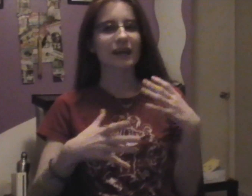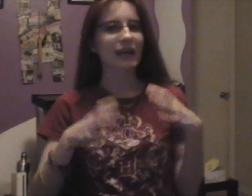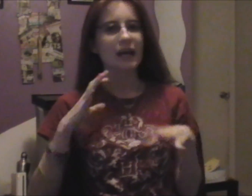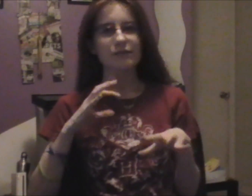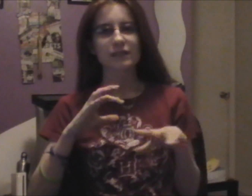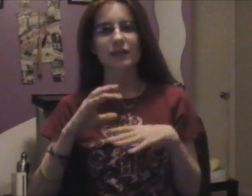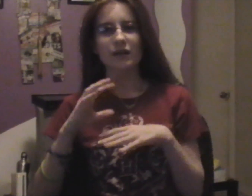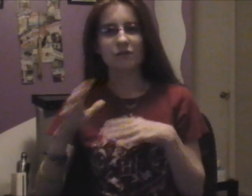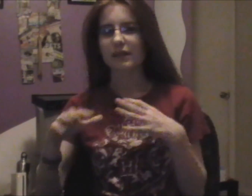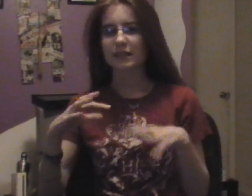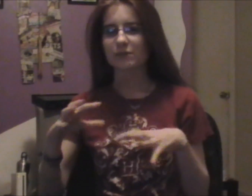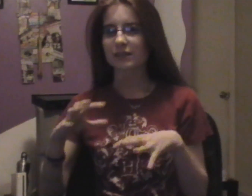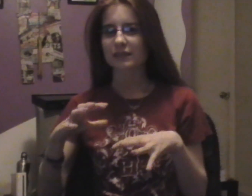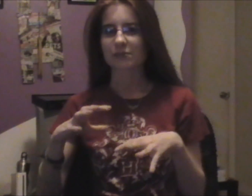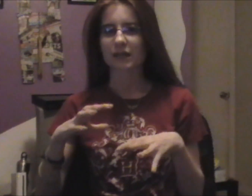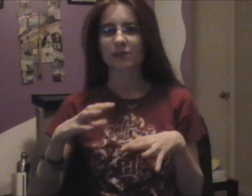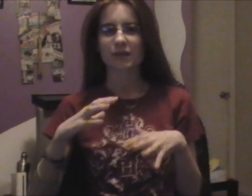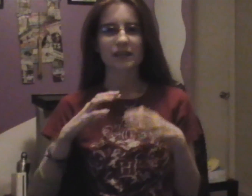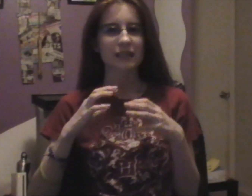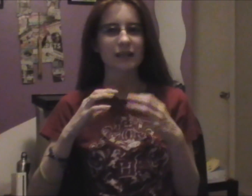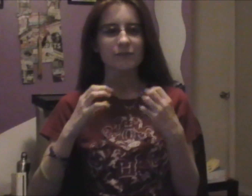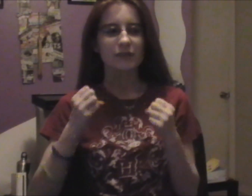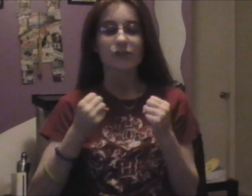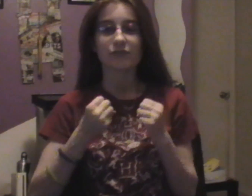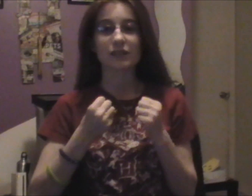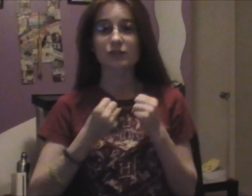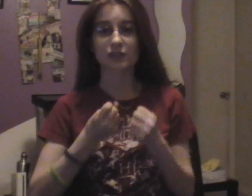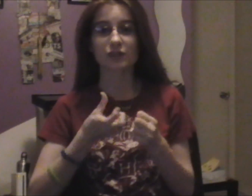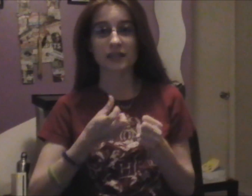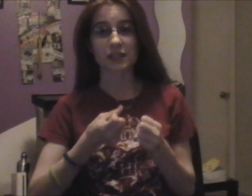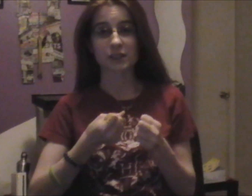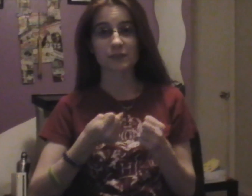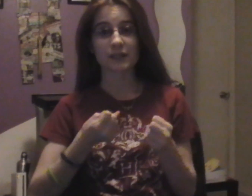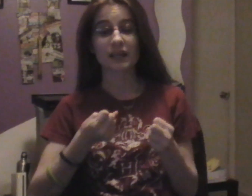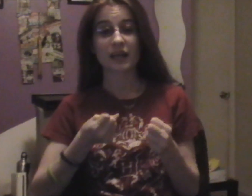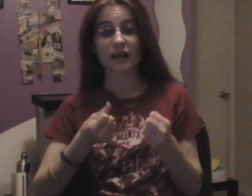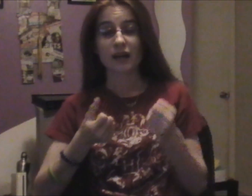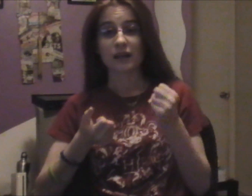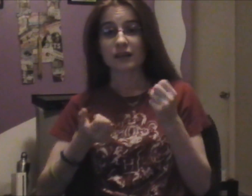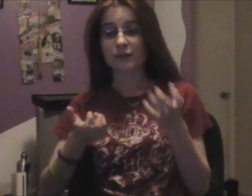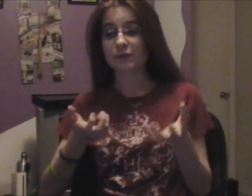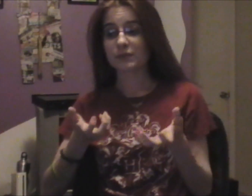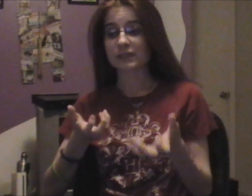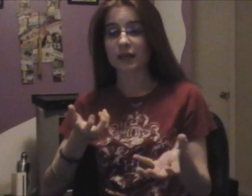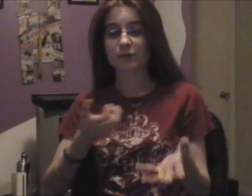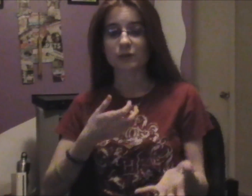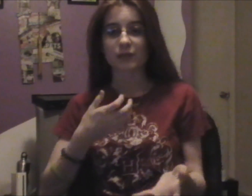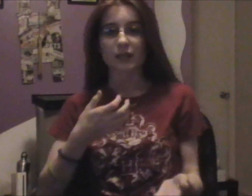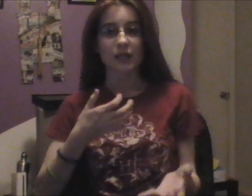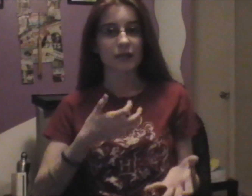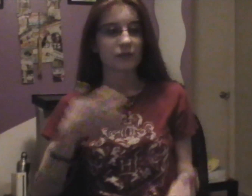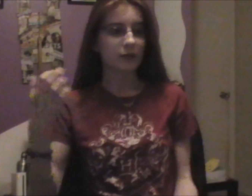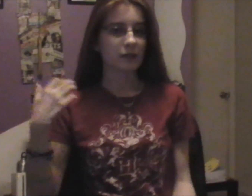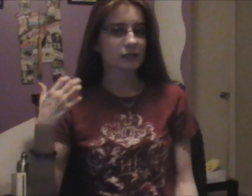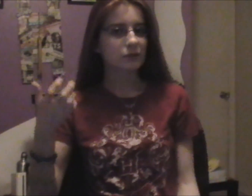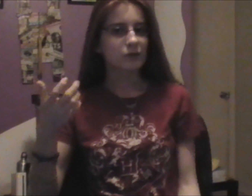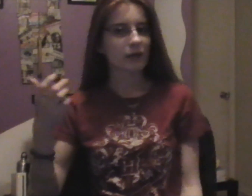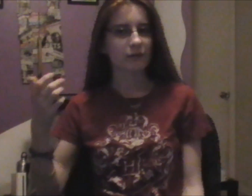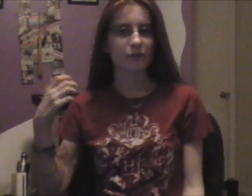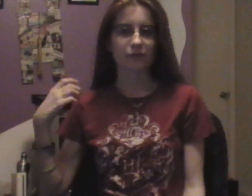like having unread emails in my inbox. It feels strange to me. There will be times when, if I'm at school, I won't